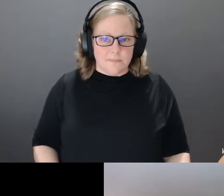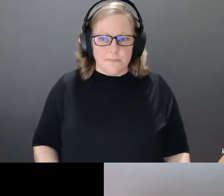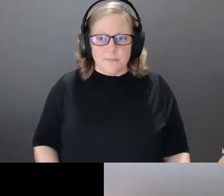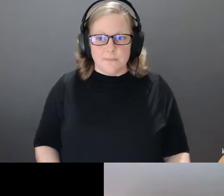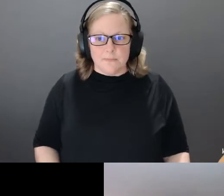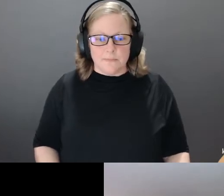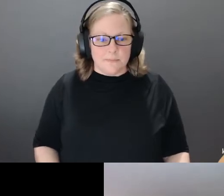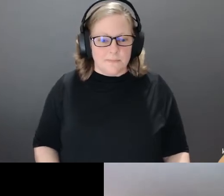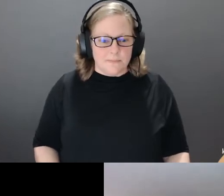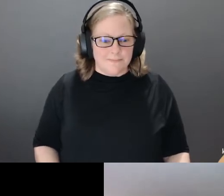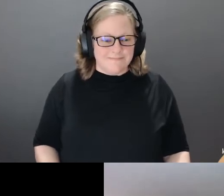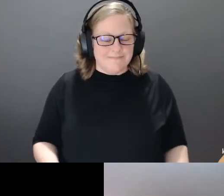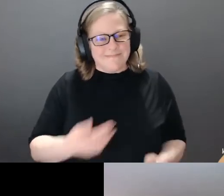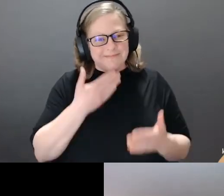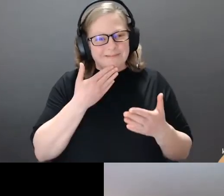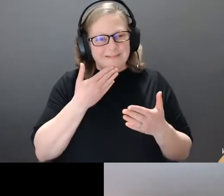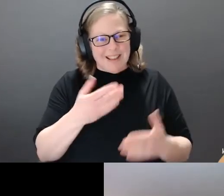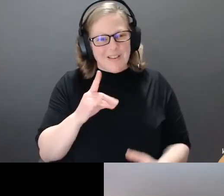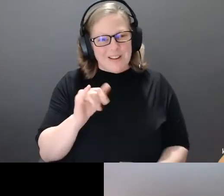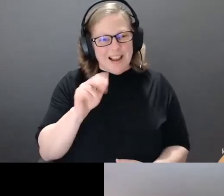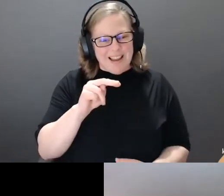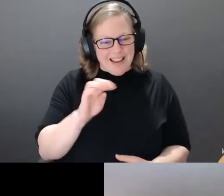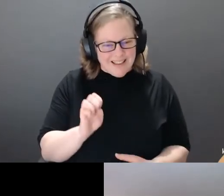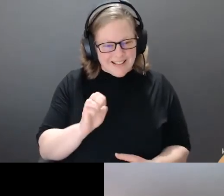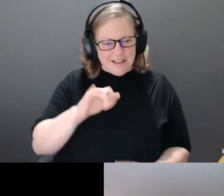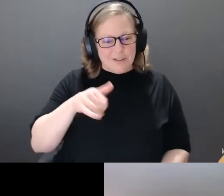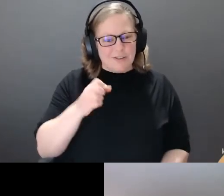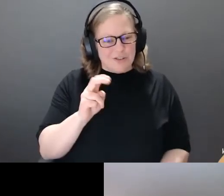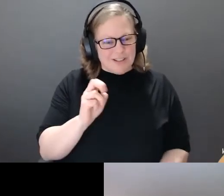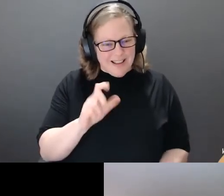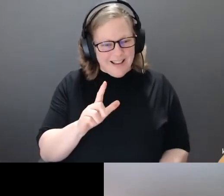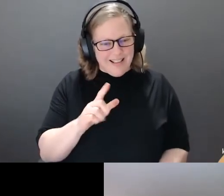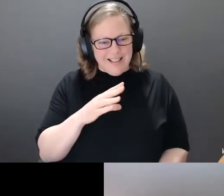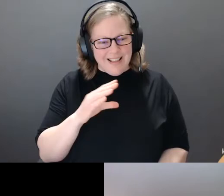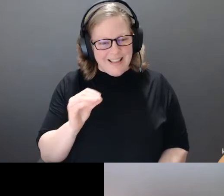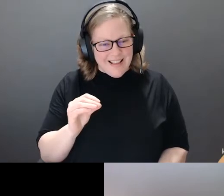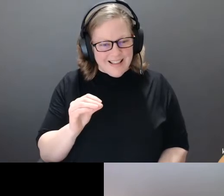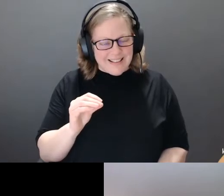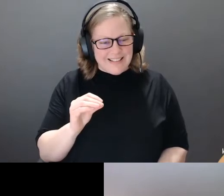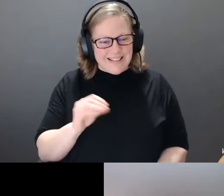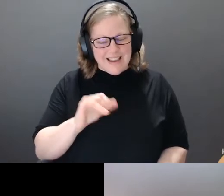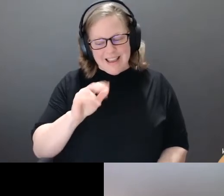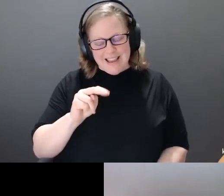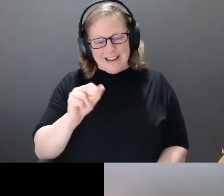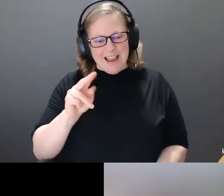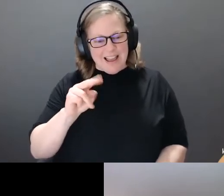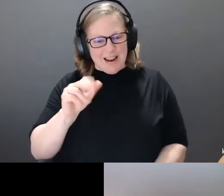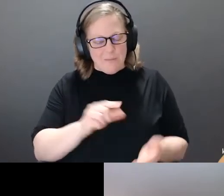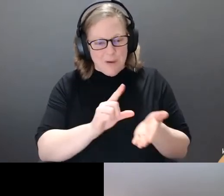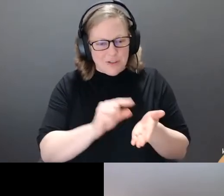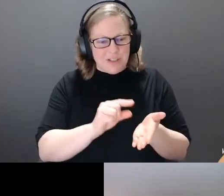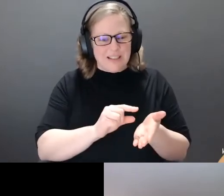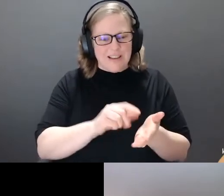Hi. Thank you, Diane, Janelle, and Anna Publishing, Arts Accessibility, and all the people